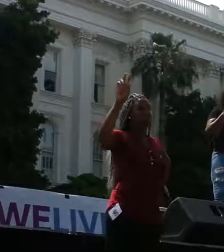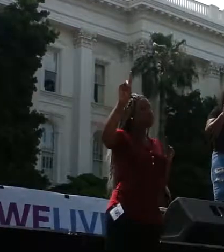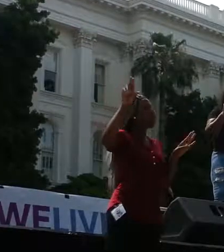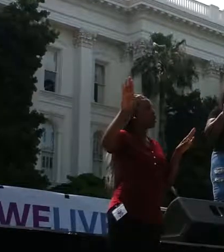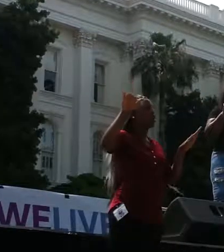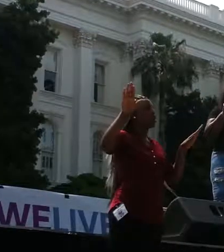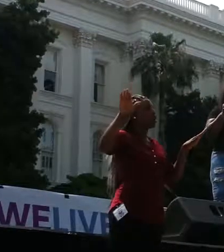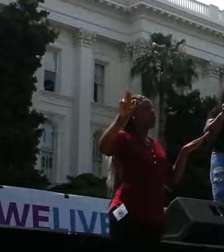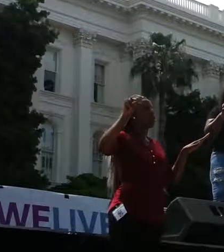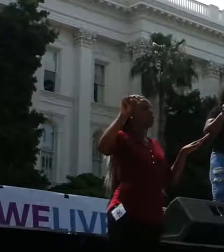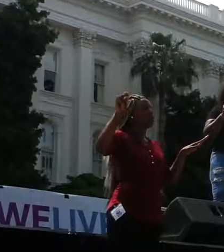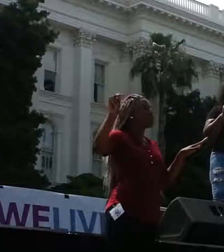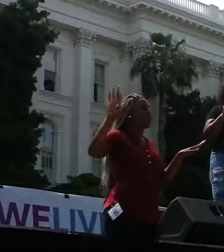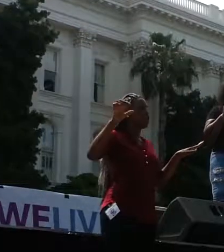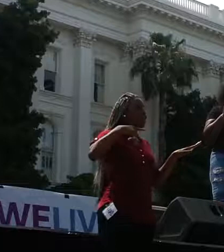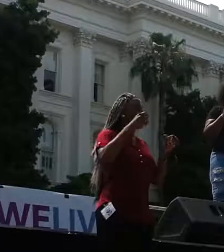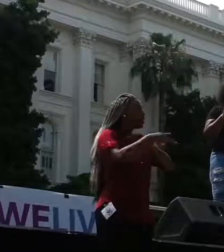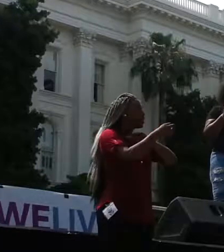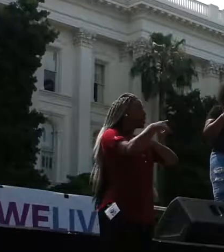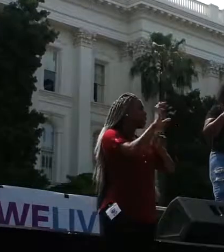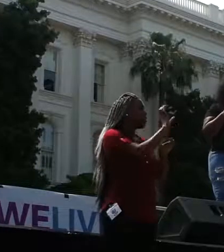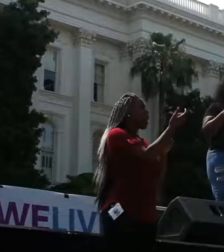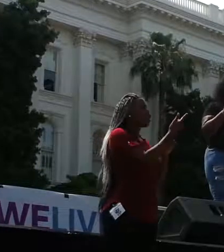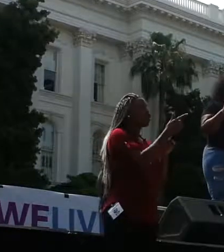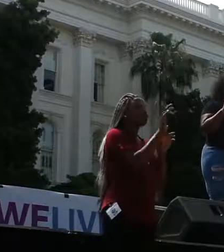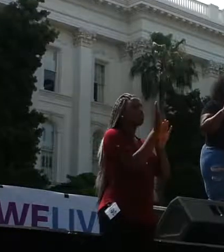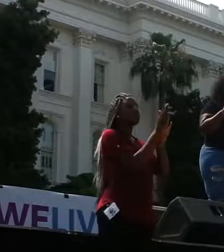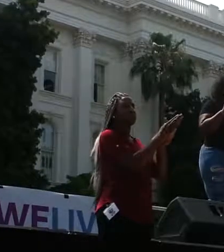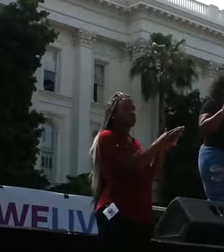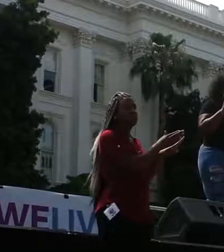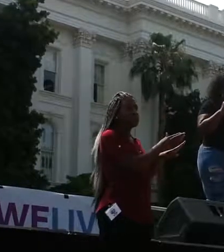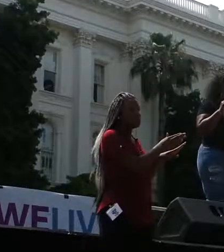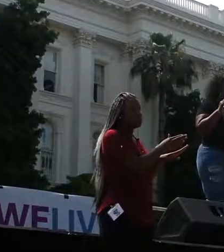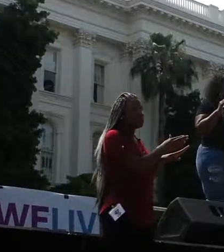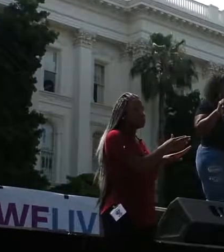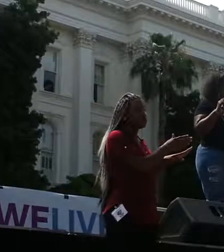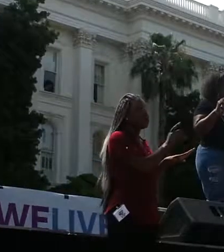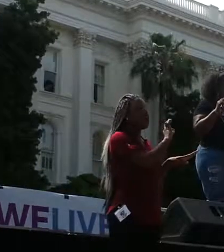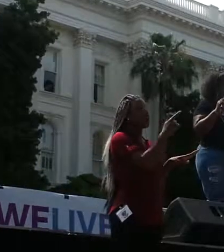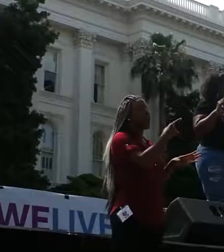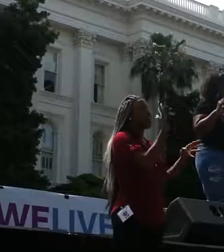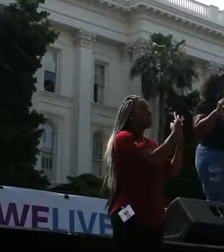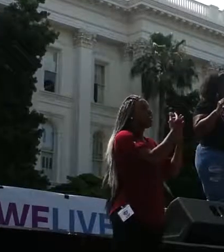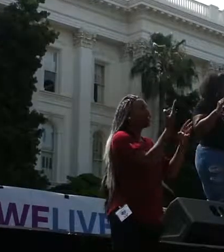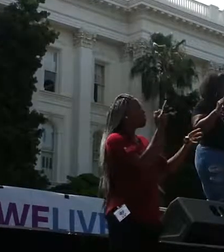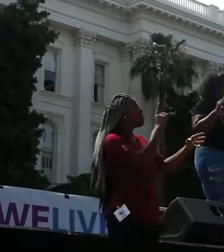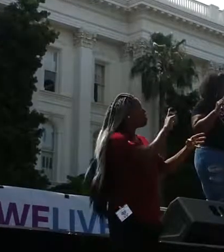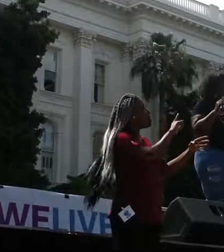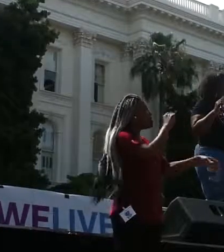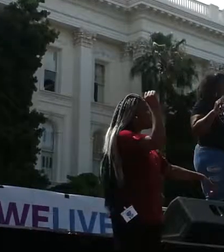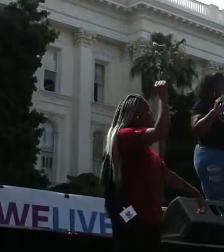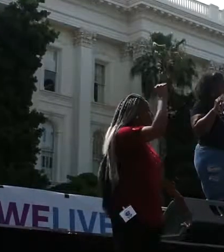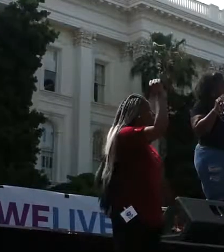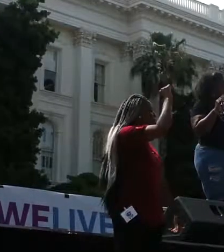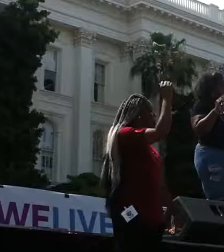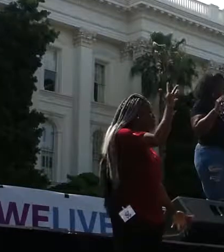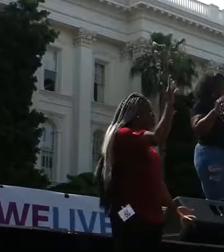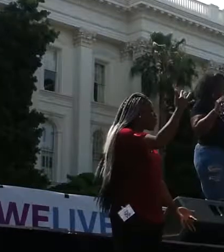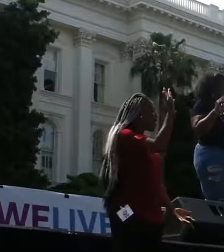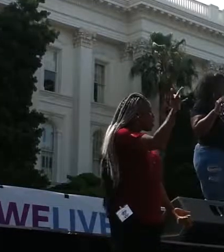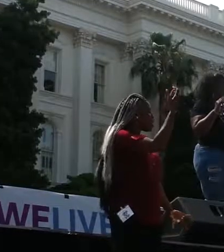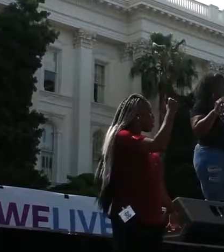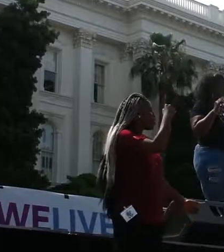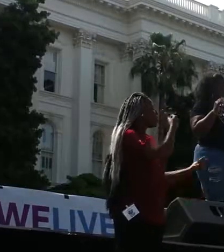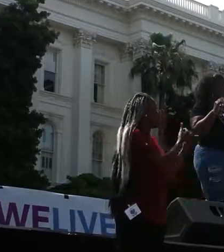profiting off of us. We have stood outside of jails awaiting the release of our comrades. We offer